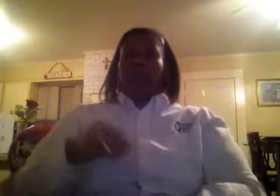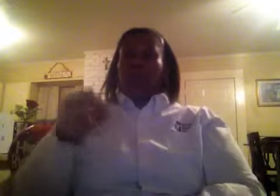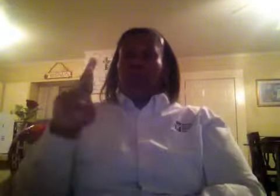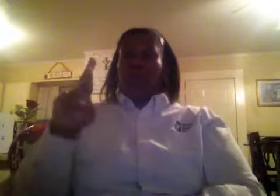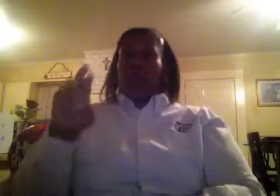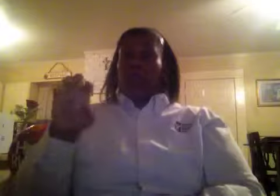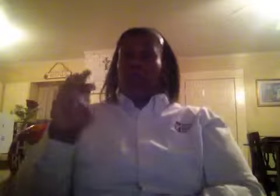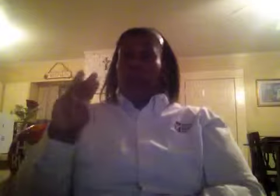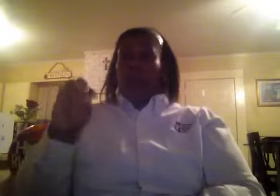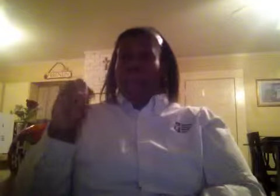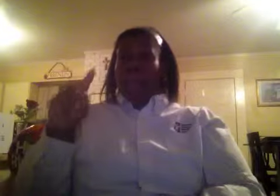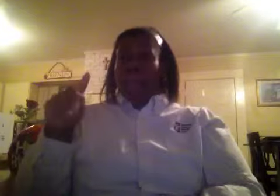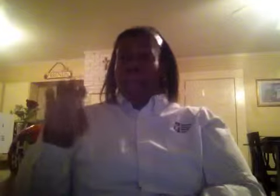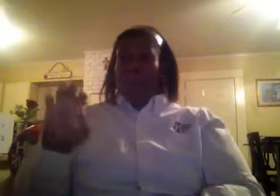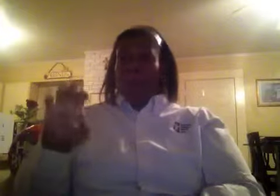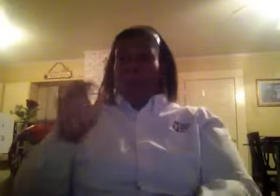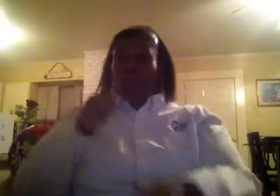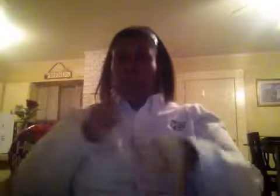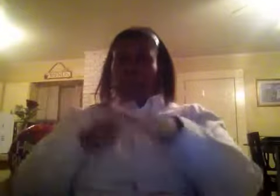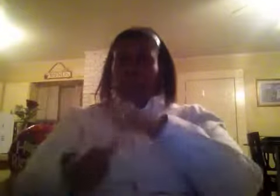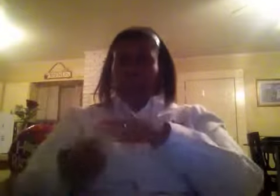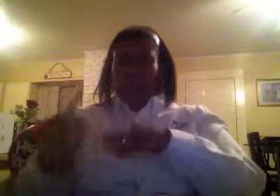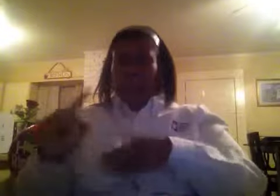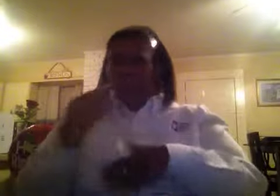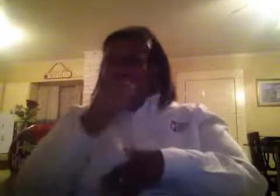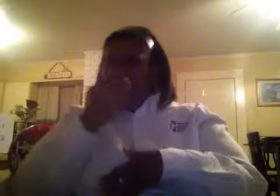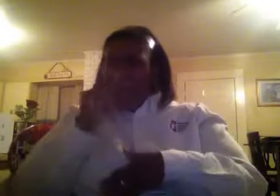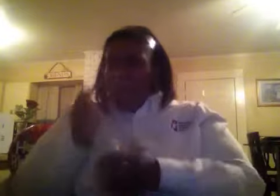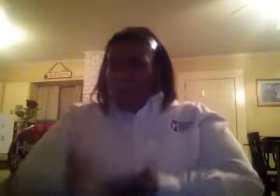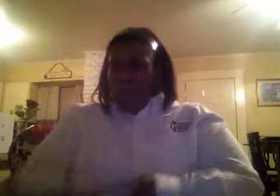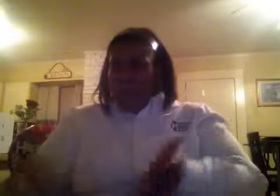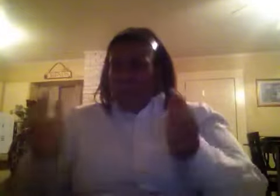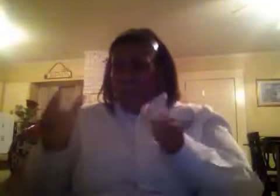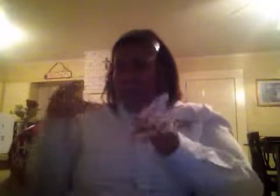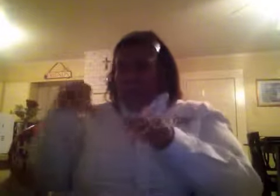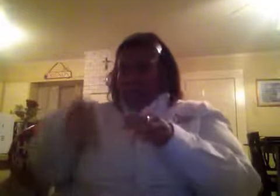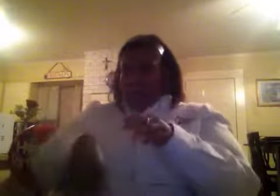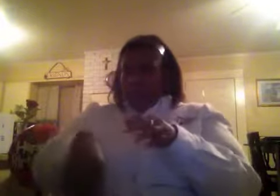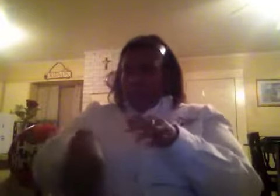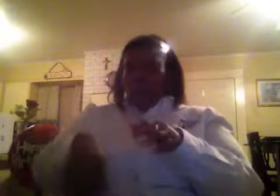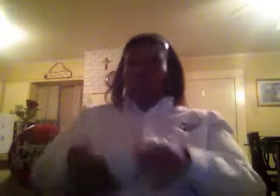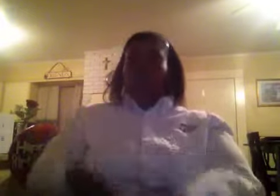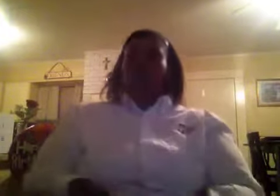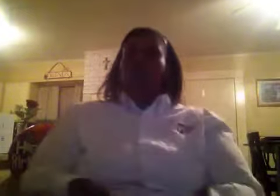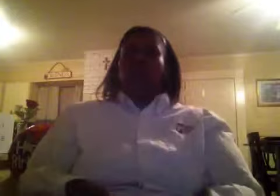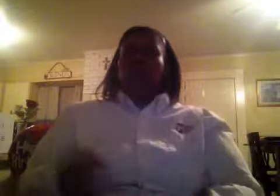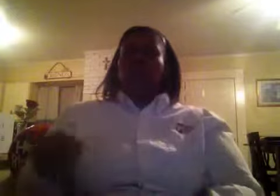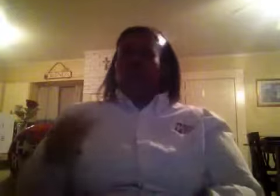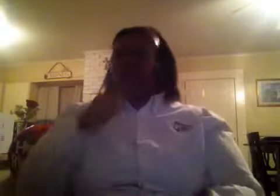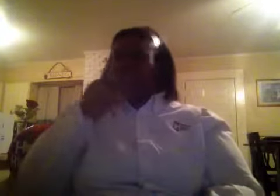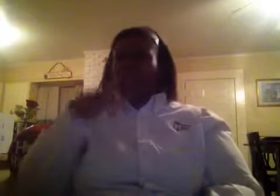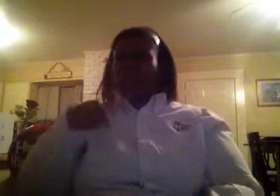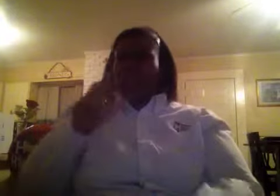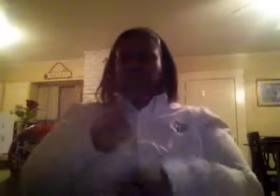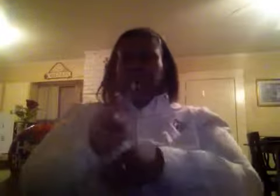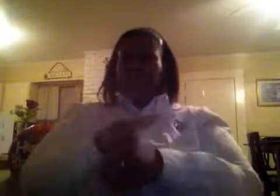Sensors read the movements of the user's hands, so there was no need for a